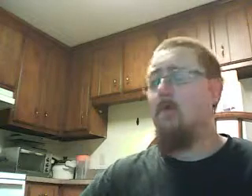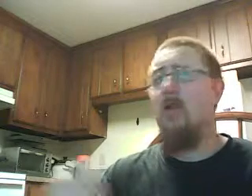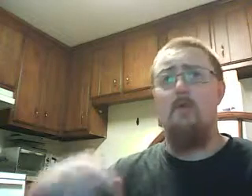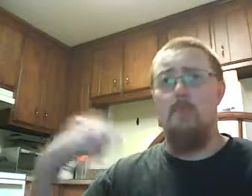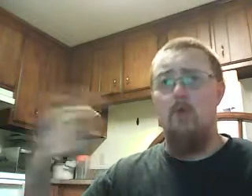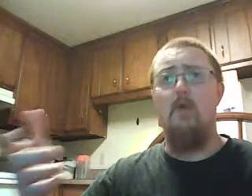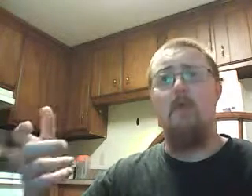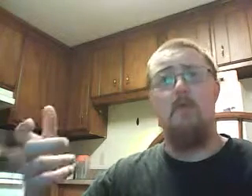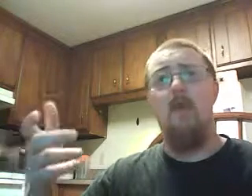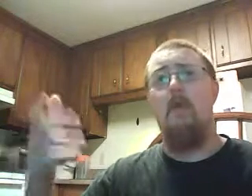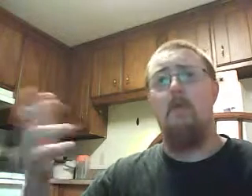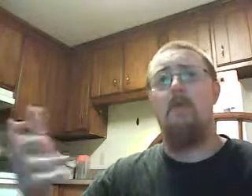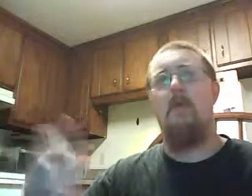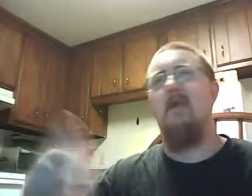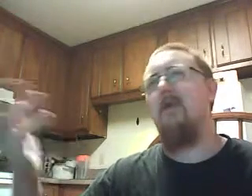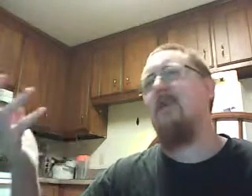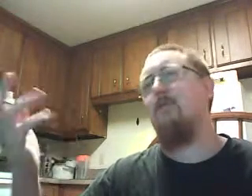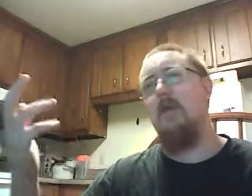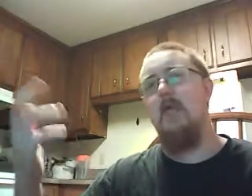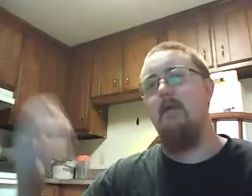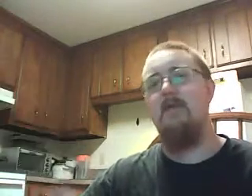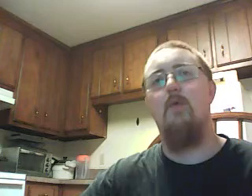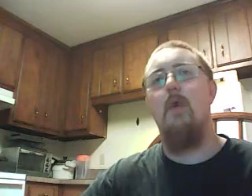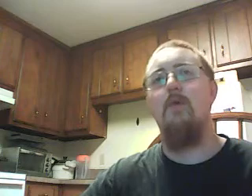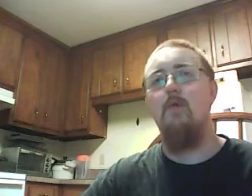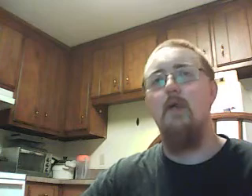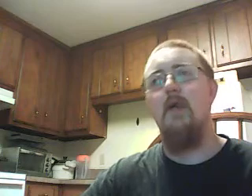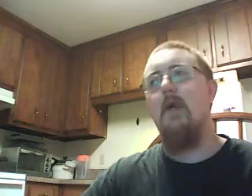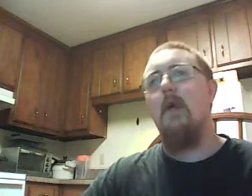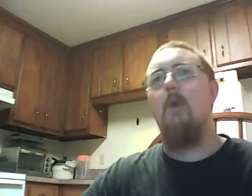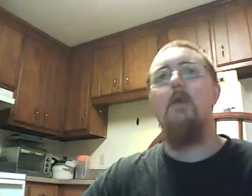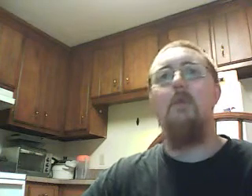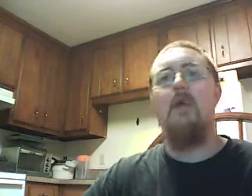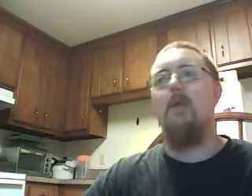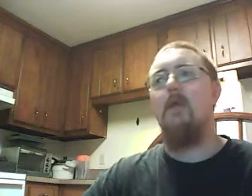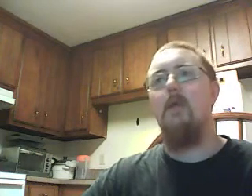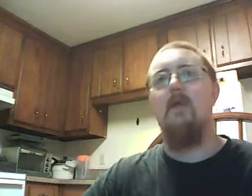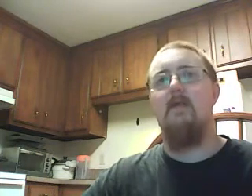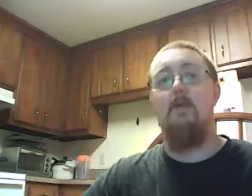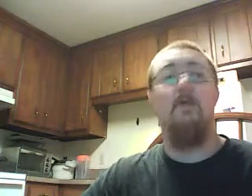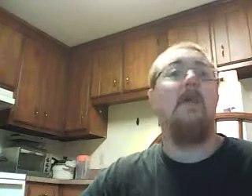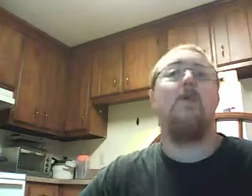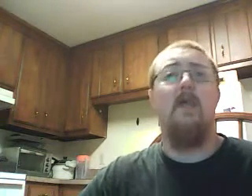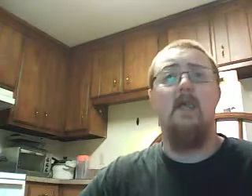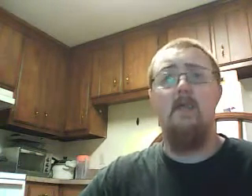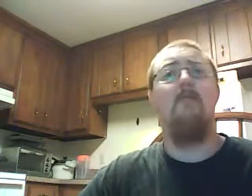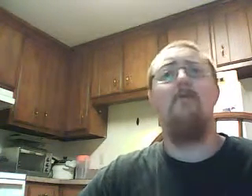like, the plates were broken when they got thrown in there. And I'm like, that's ridiculous. Like, why would you do that? Why wouldn't you actually donate to someone who's actually going to do